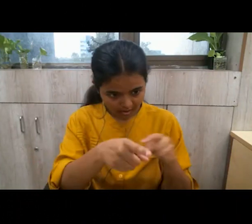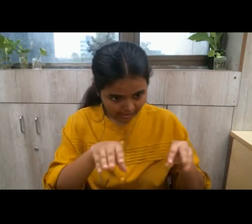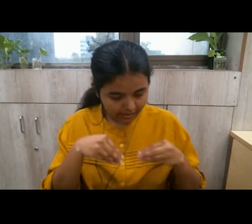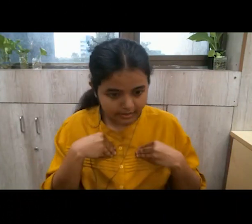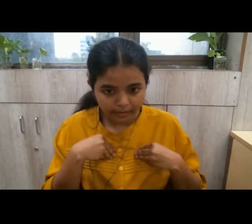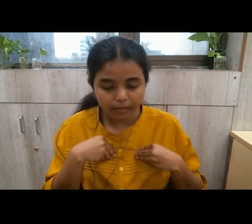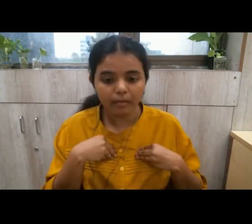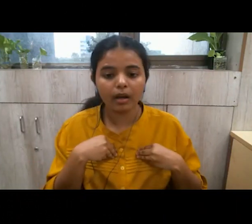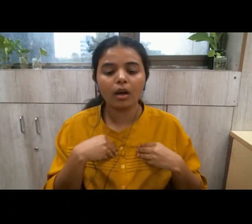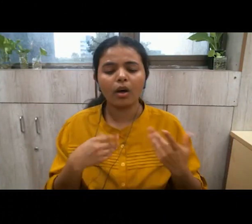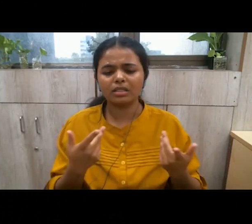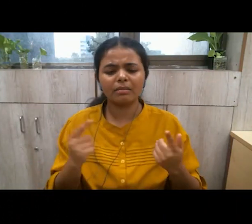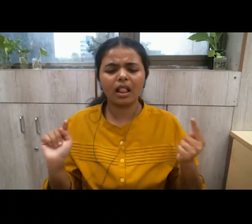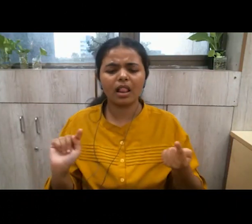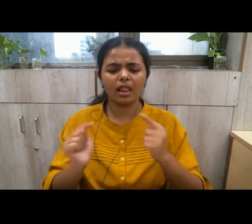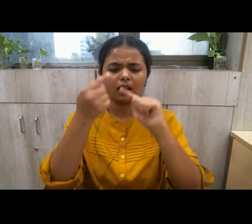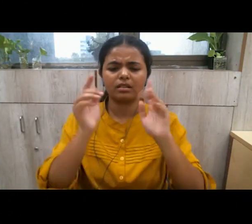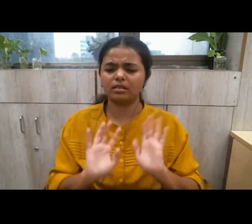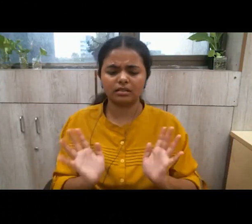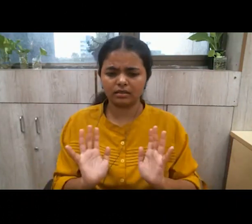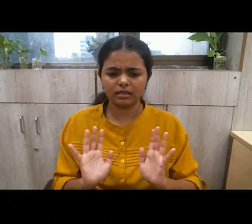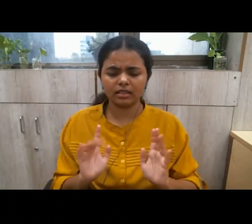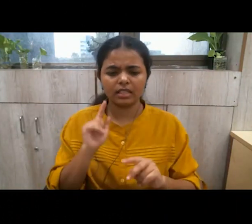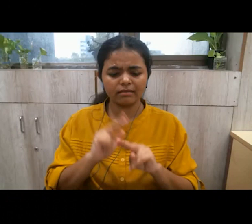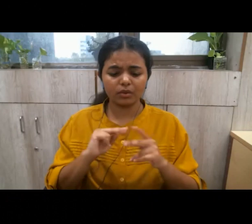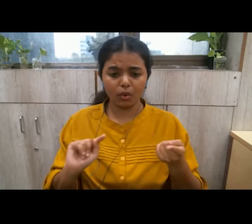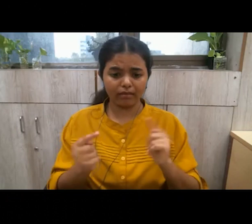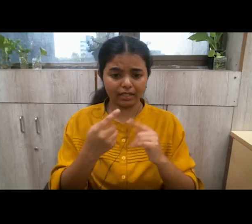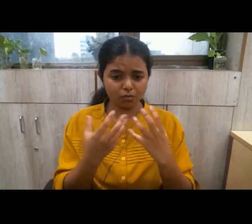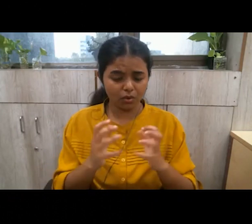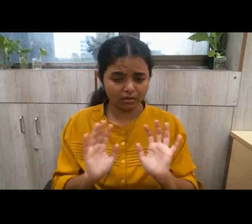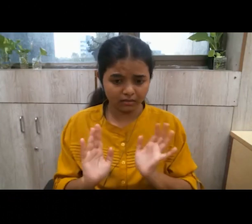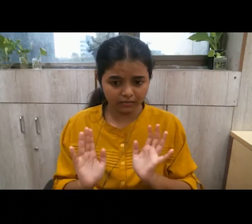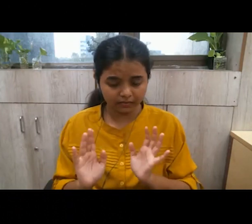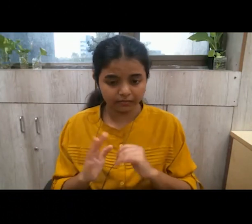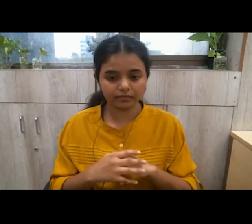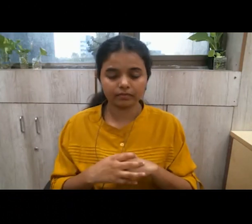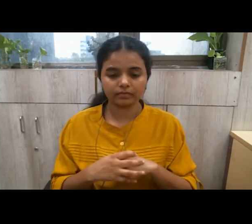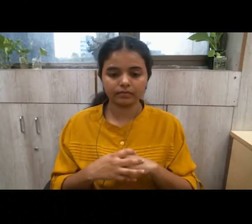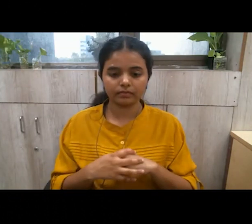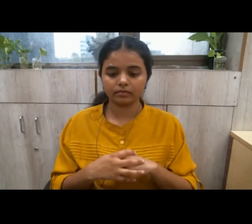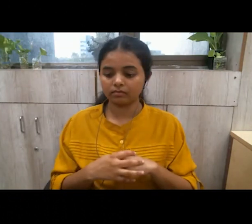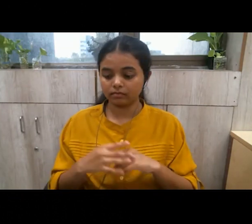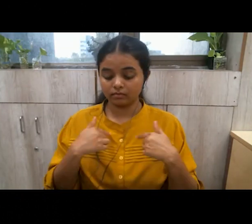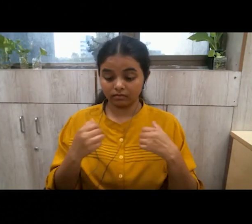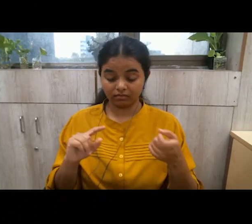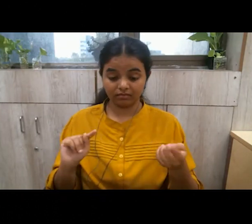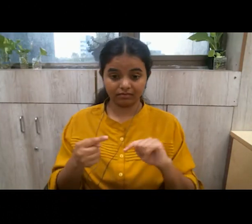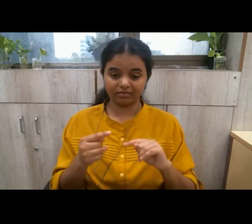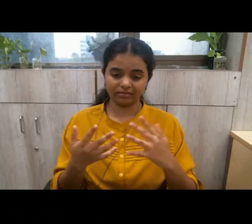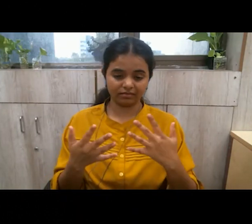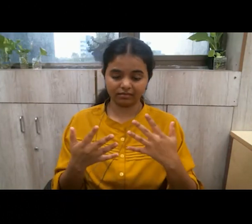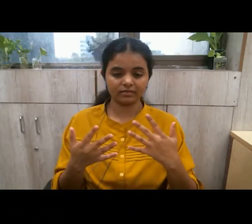is our intention and not conflict if conflict is not our intention if conflict is